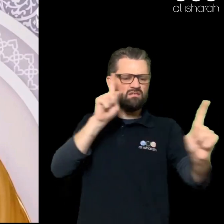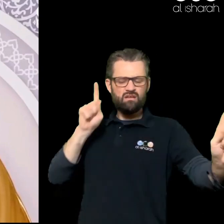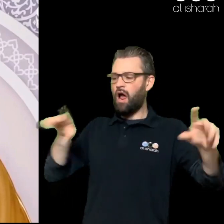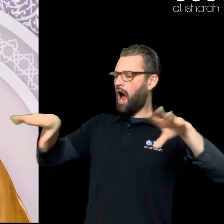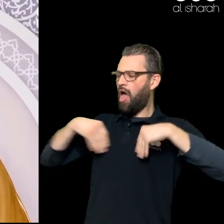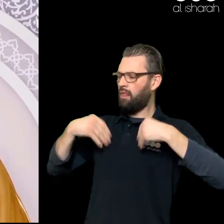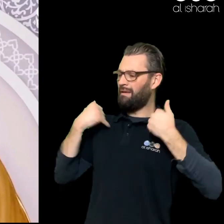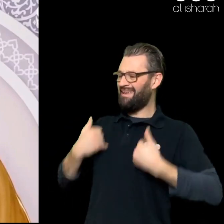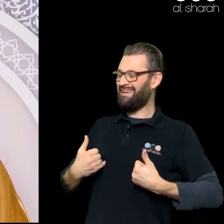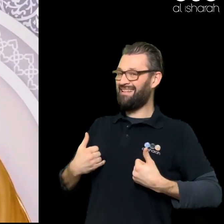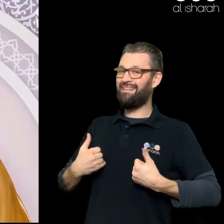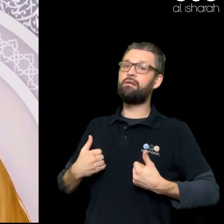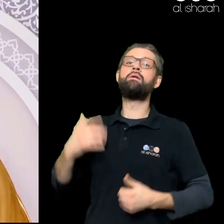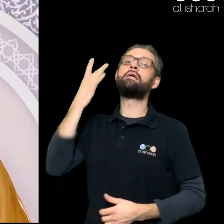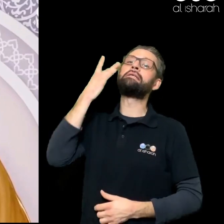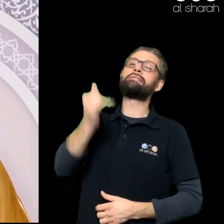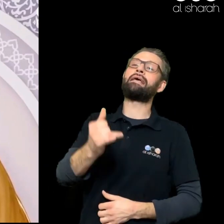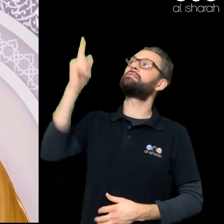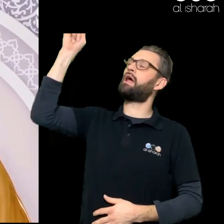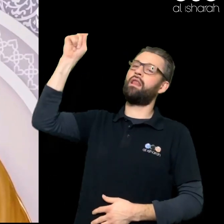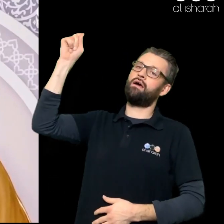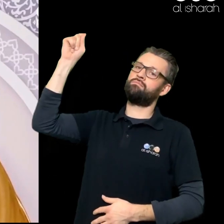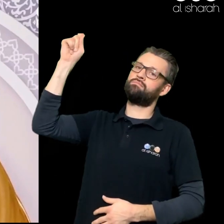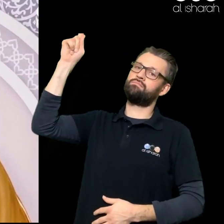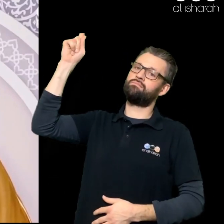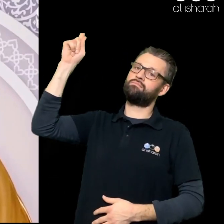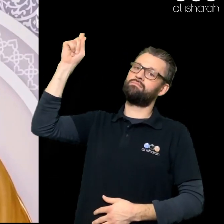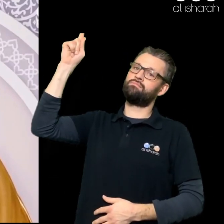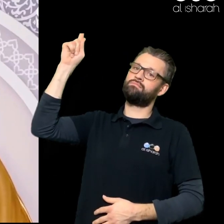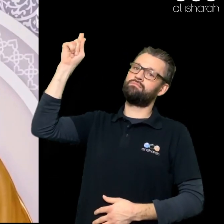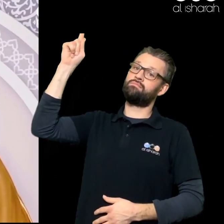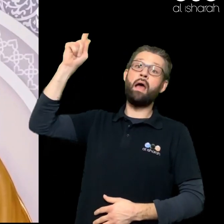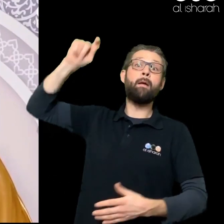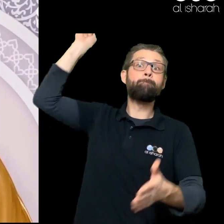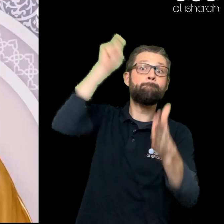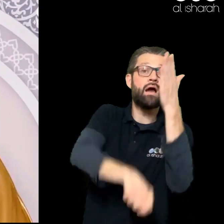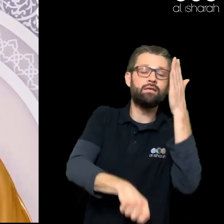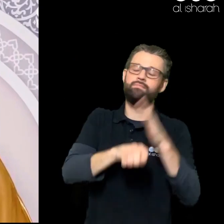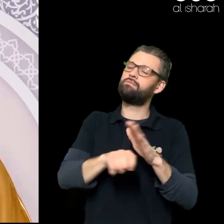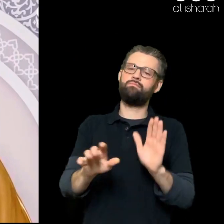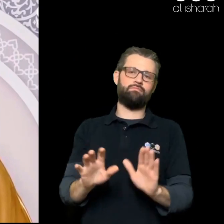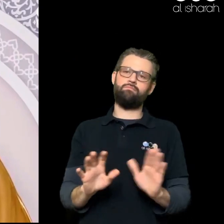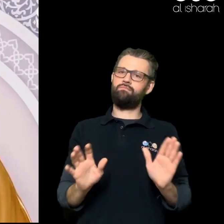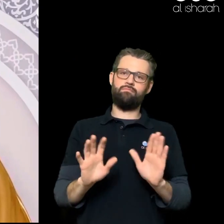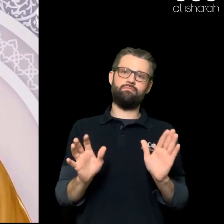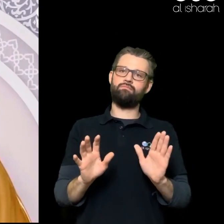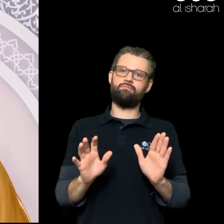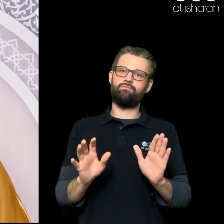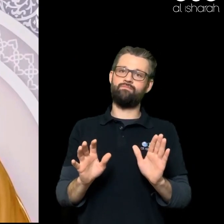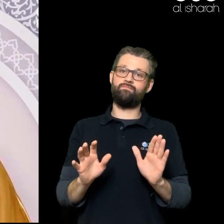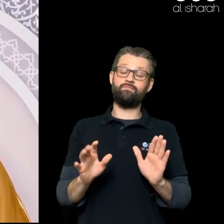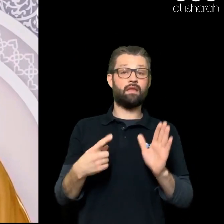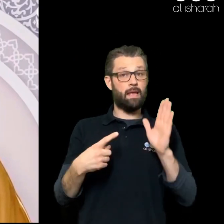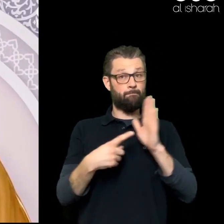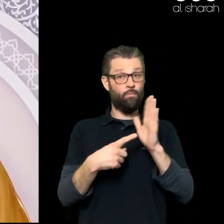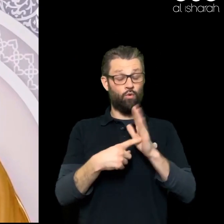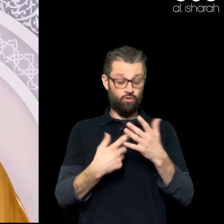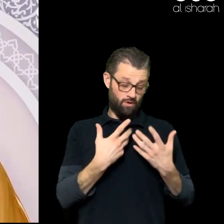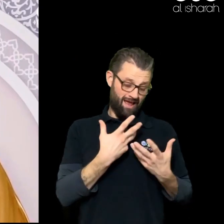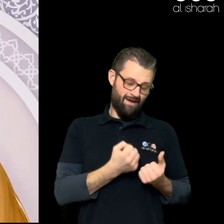It will never Be a punishment From Allah And you will Come out of it You need to have That hope Firm conviction That you will Definitely